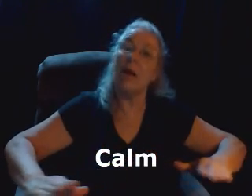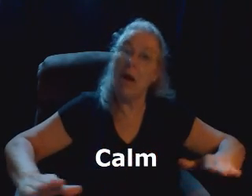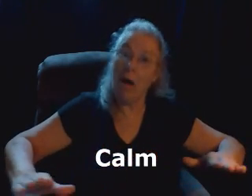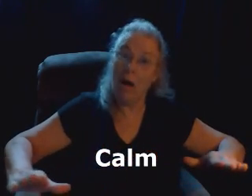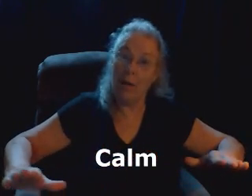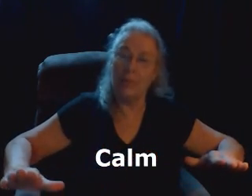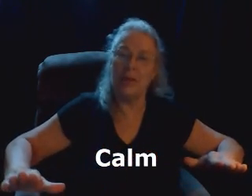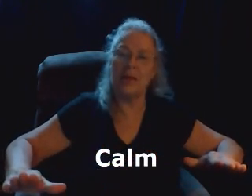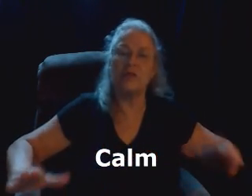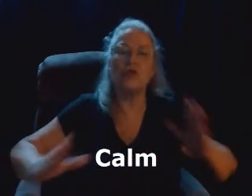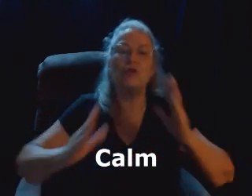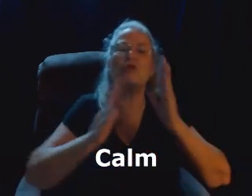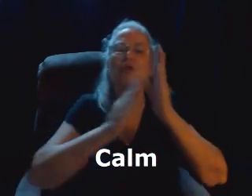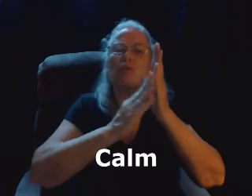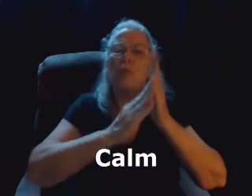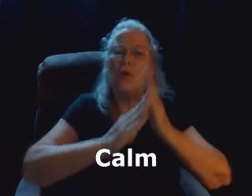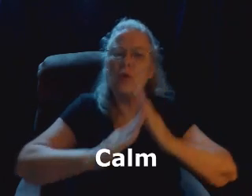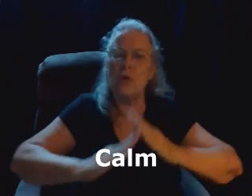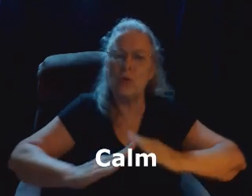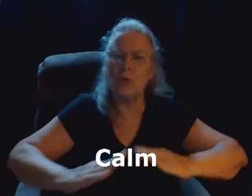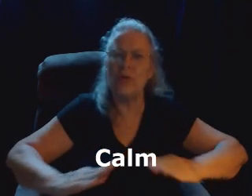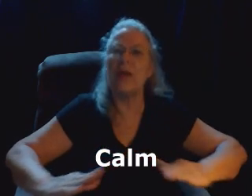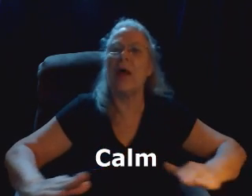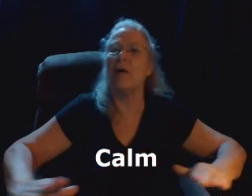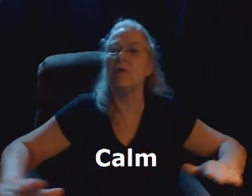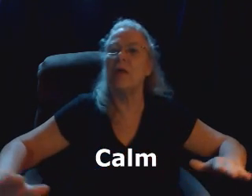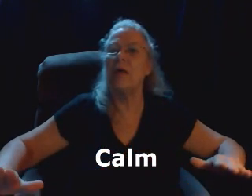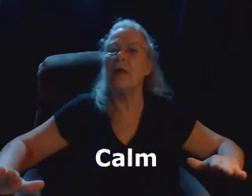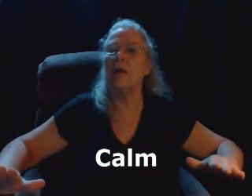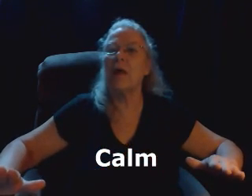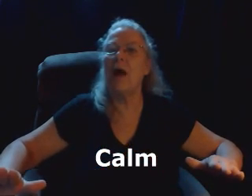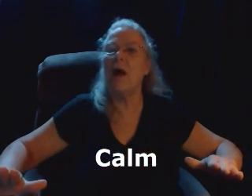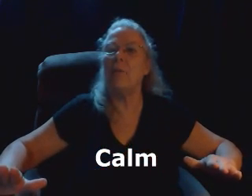calmly. It's to smooth it out. Come.